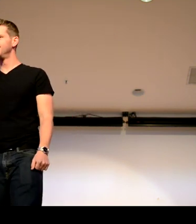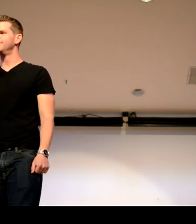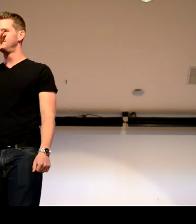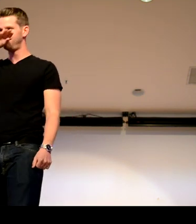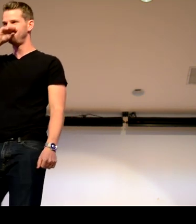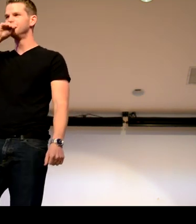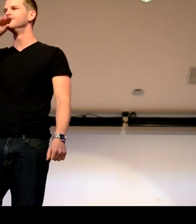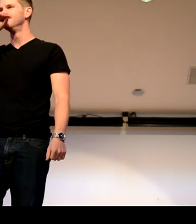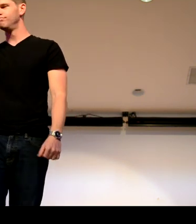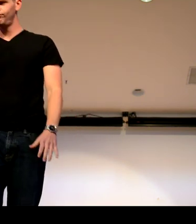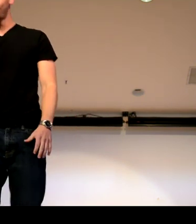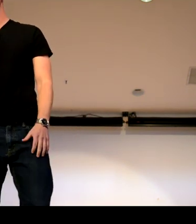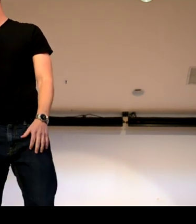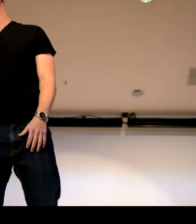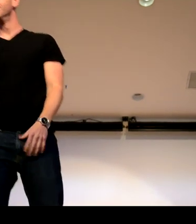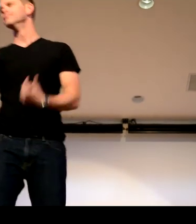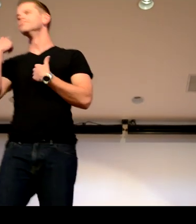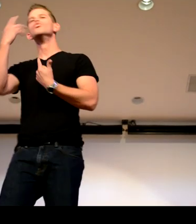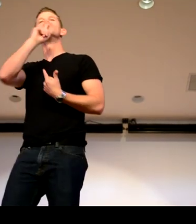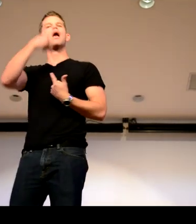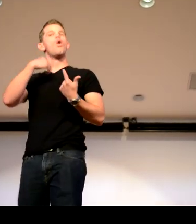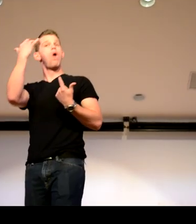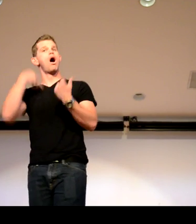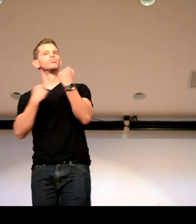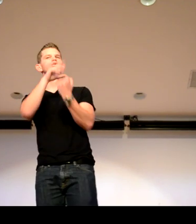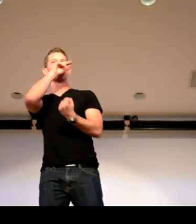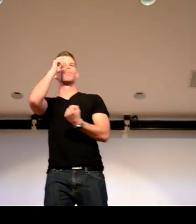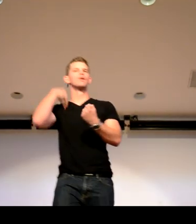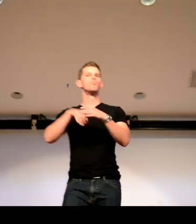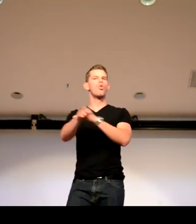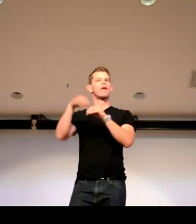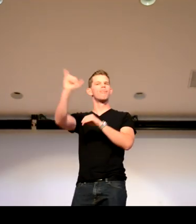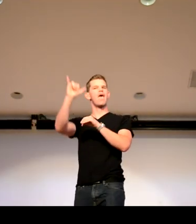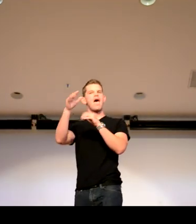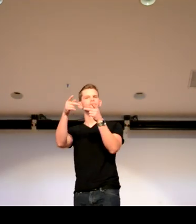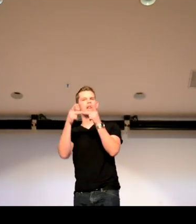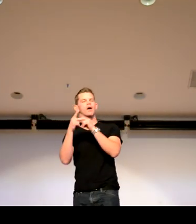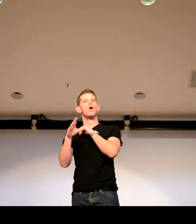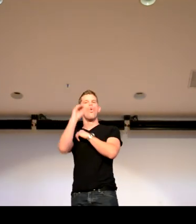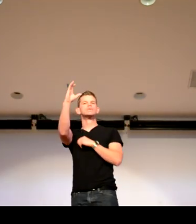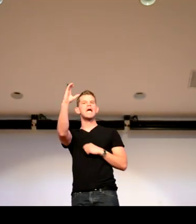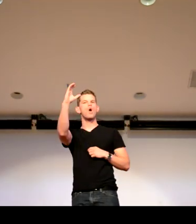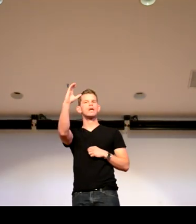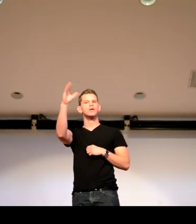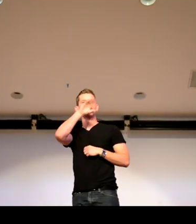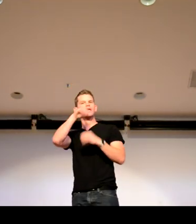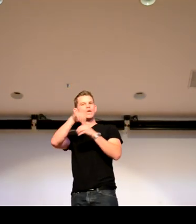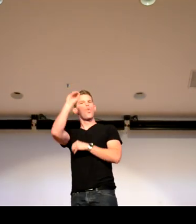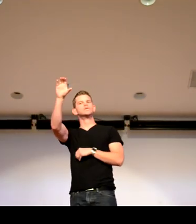The ducks. Yeah. I'm a duck man all the way. No, really, I support the ducks because I was born in that area, Orange